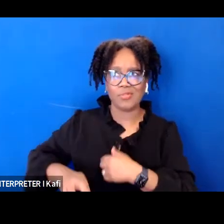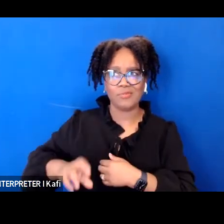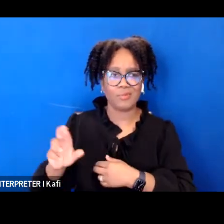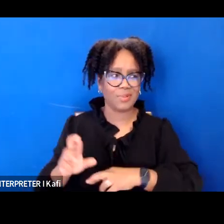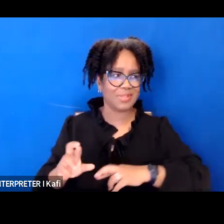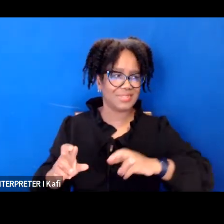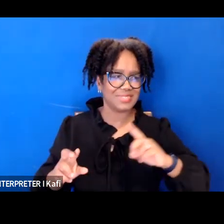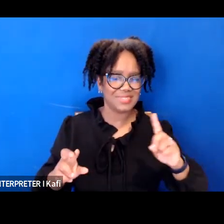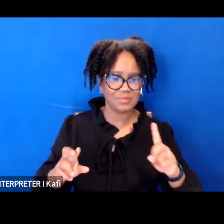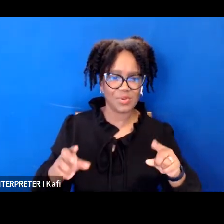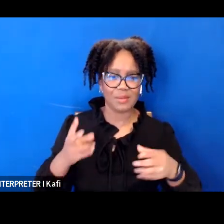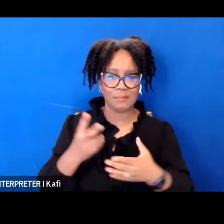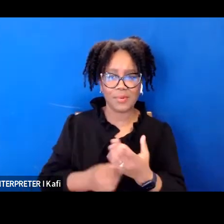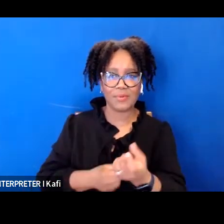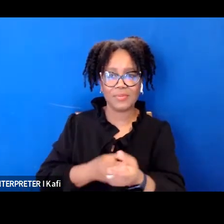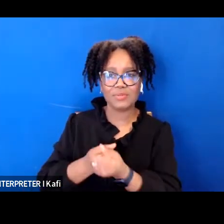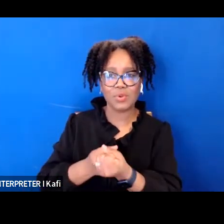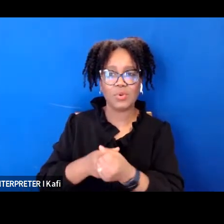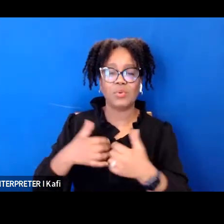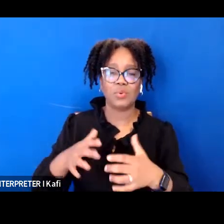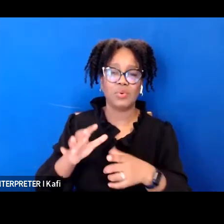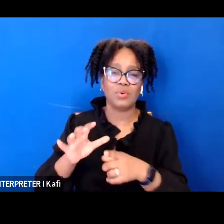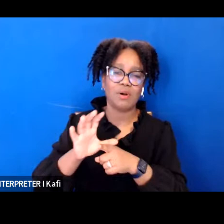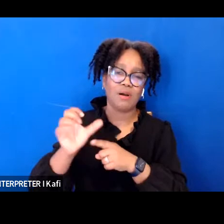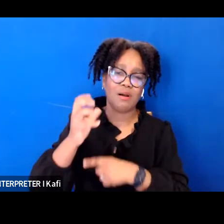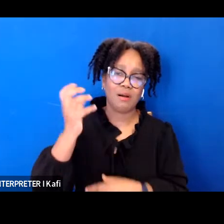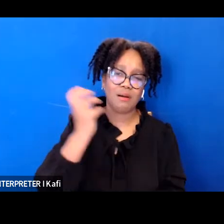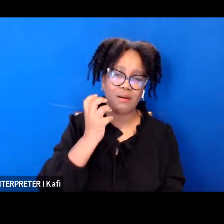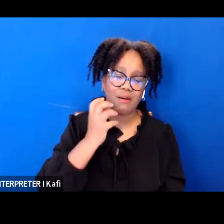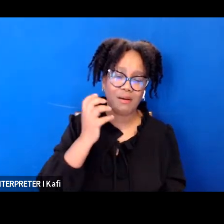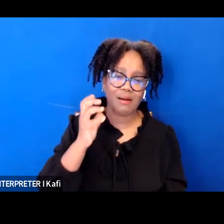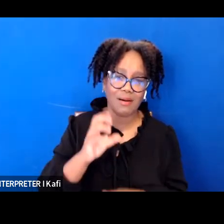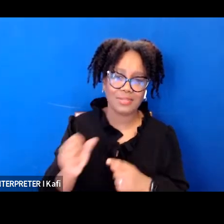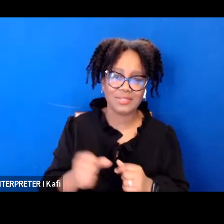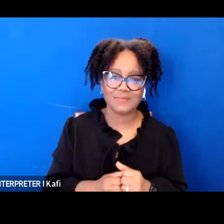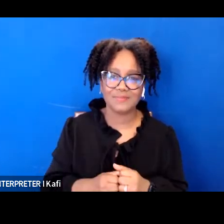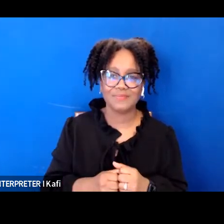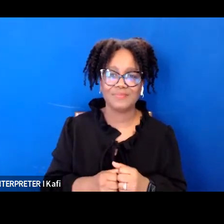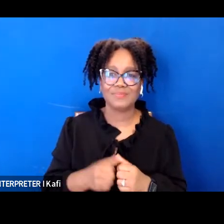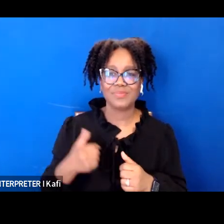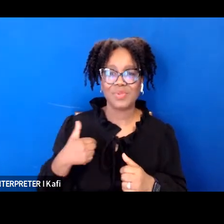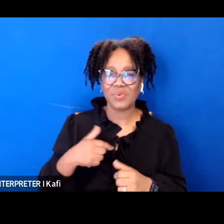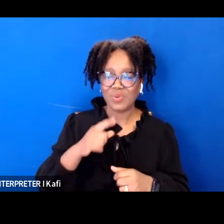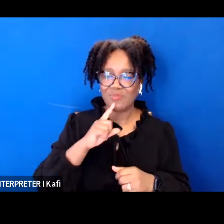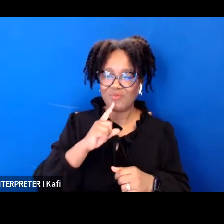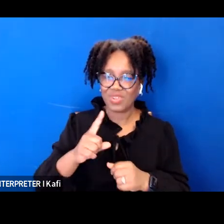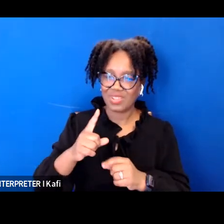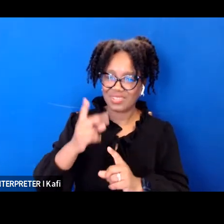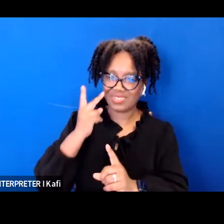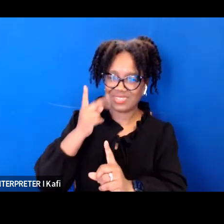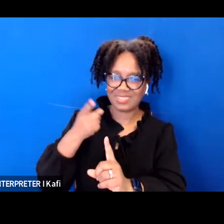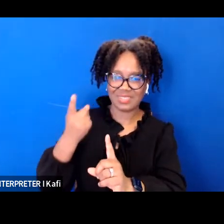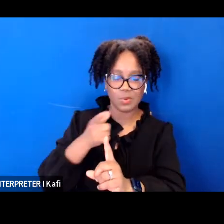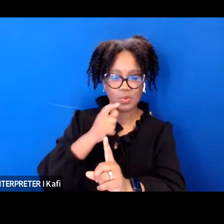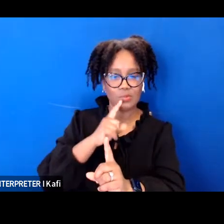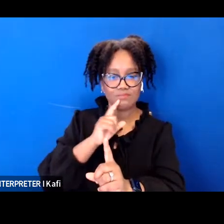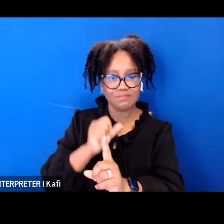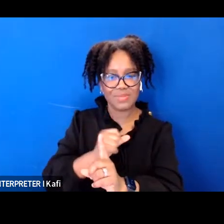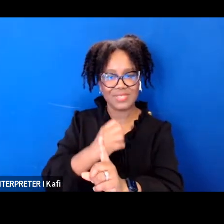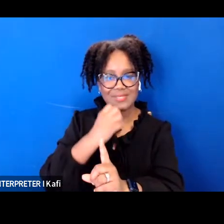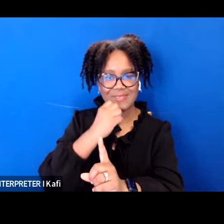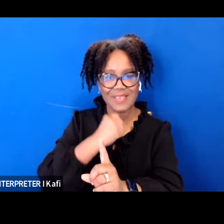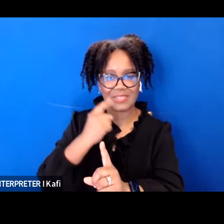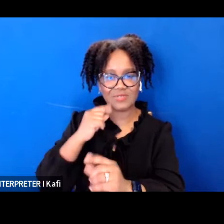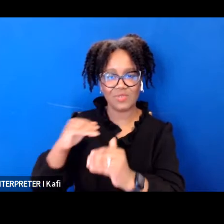work towards equity and accessibility for all and it's something that has been a long time coming so going forward as someone who is